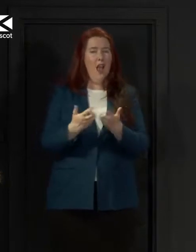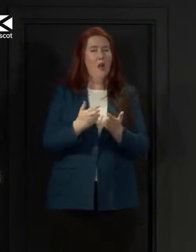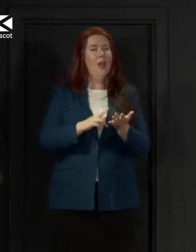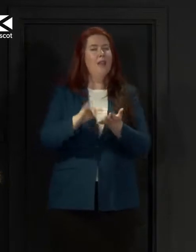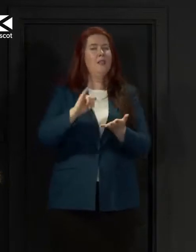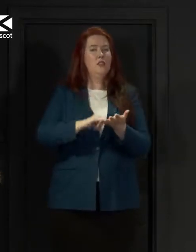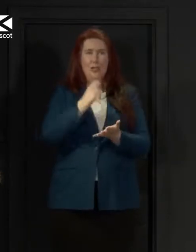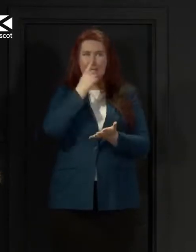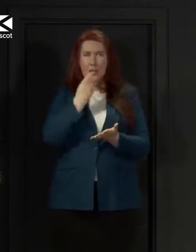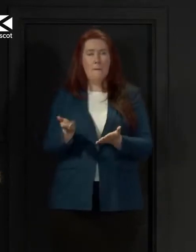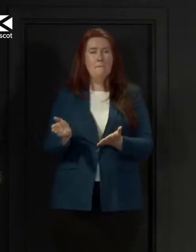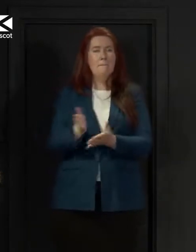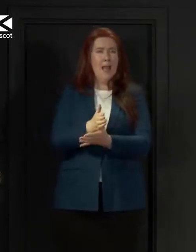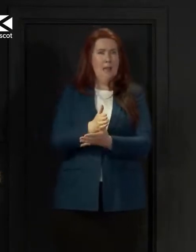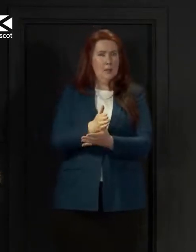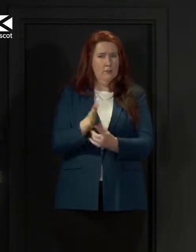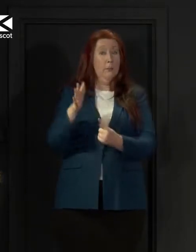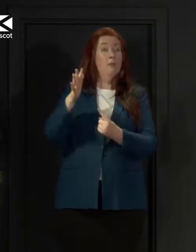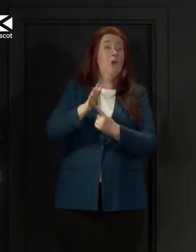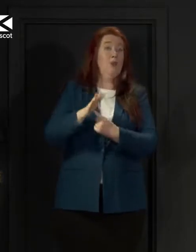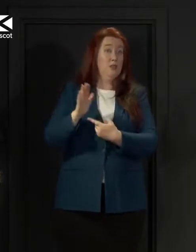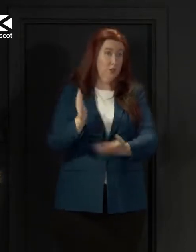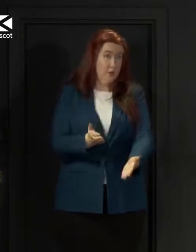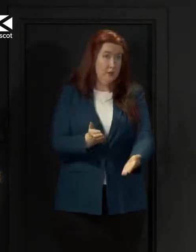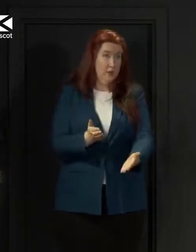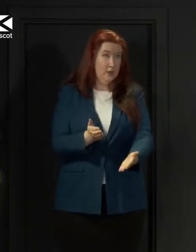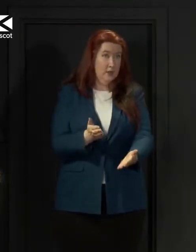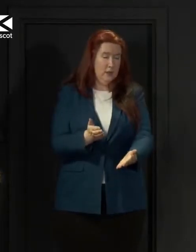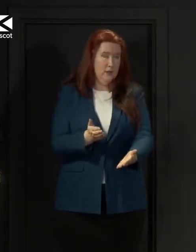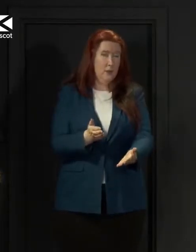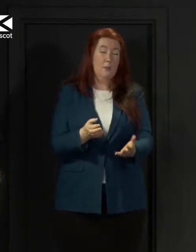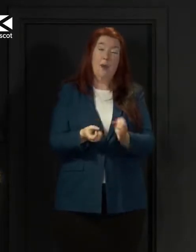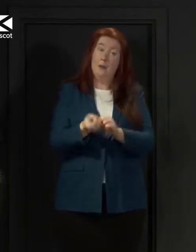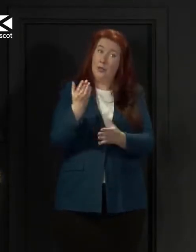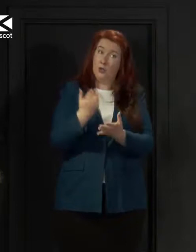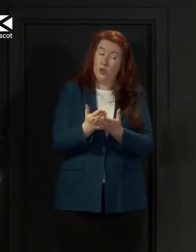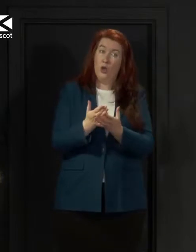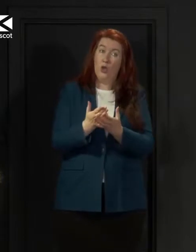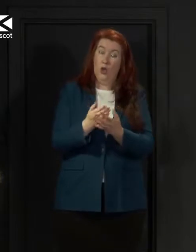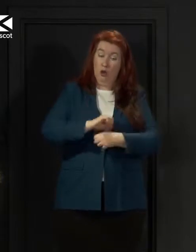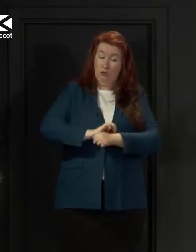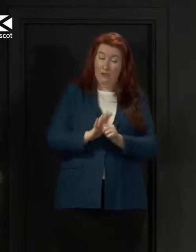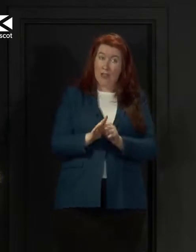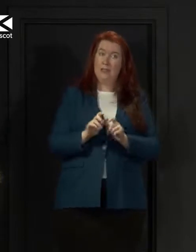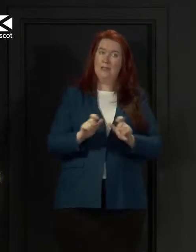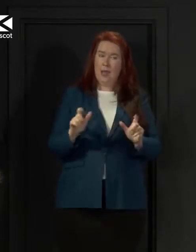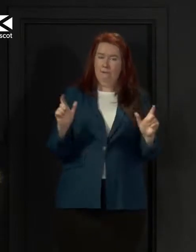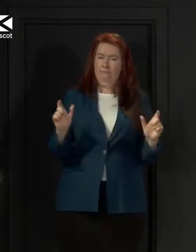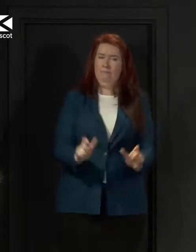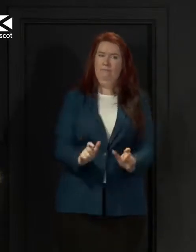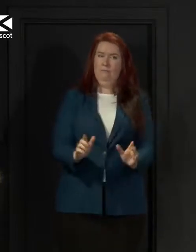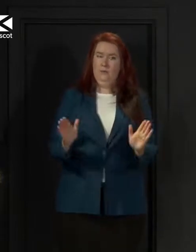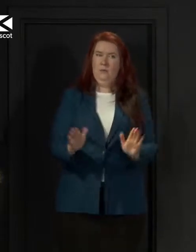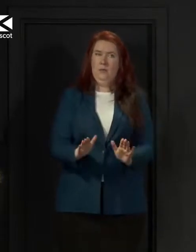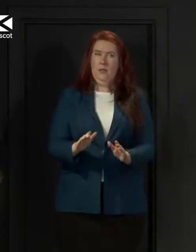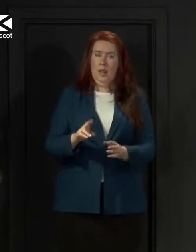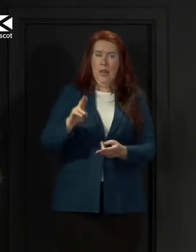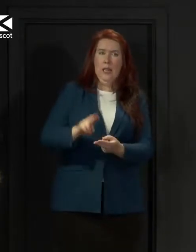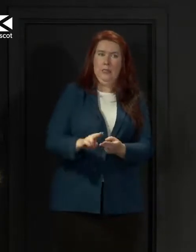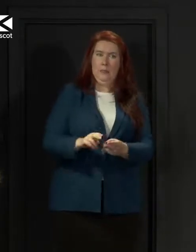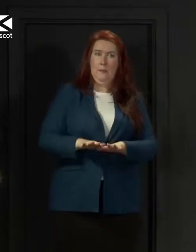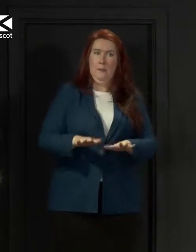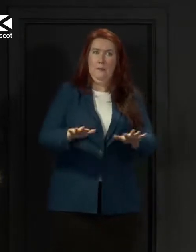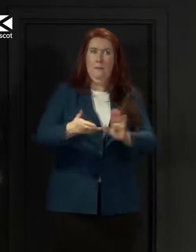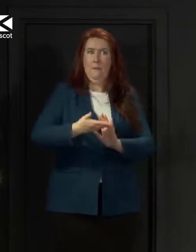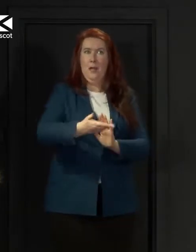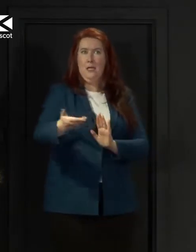important services, alongside making sure the virus continues to be suppressed. And as those decisions